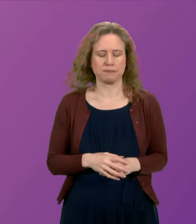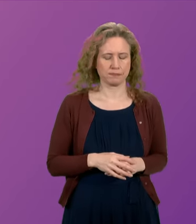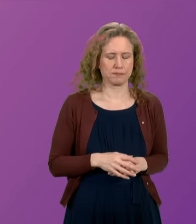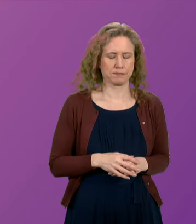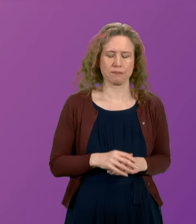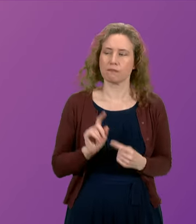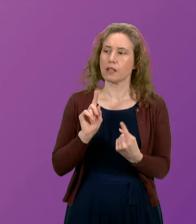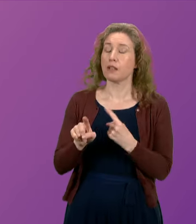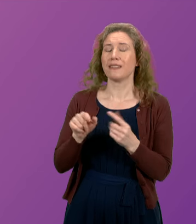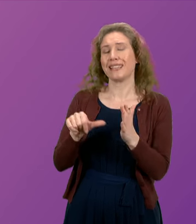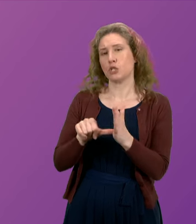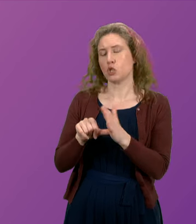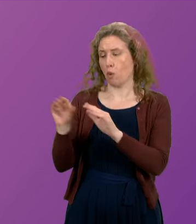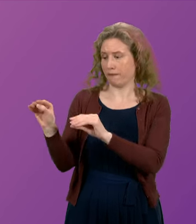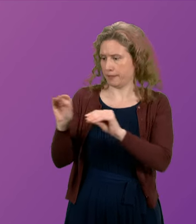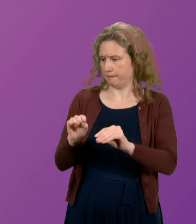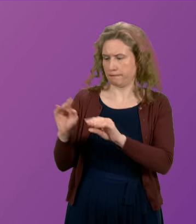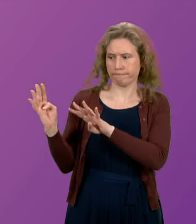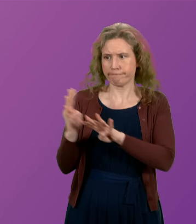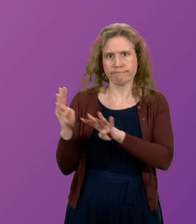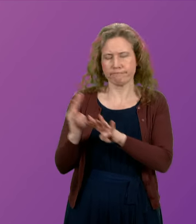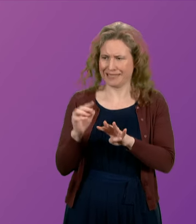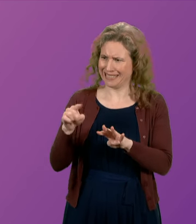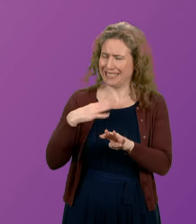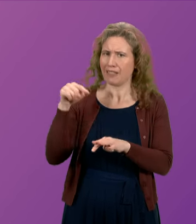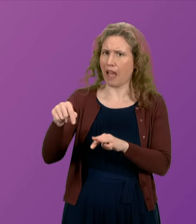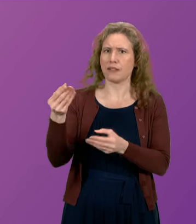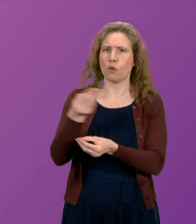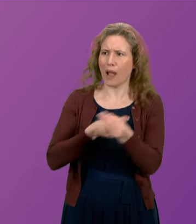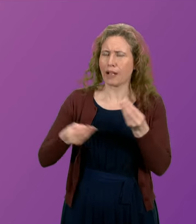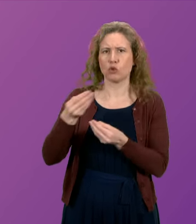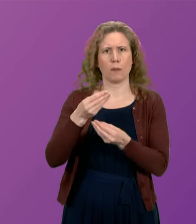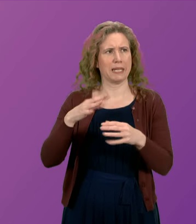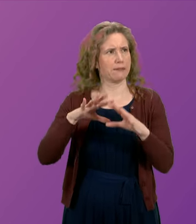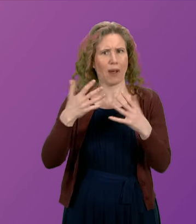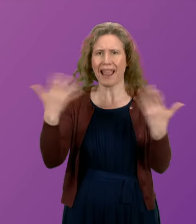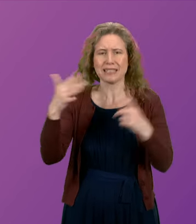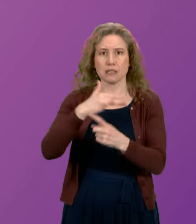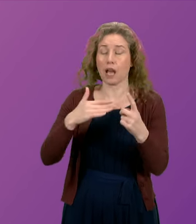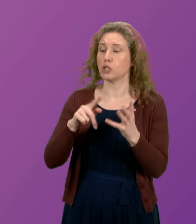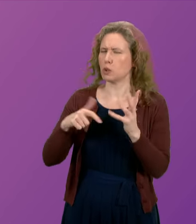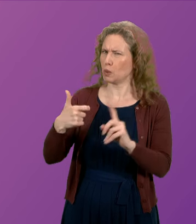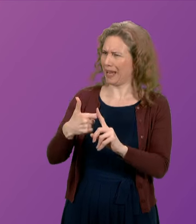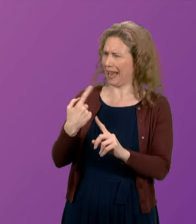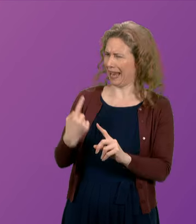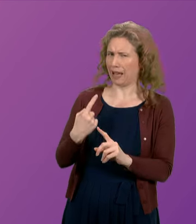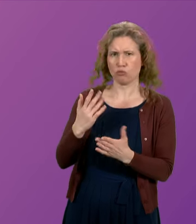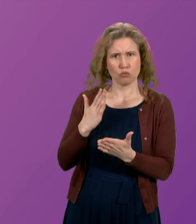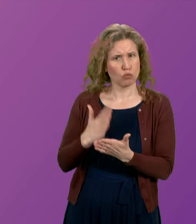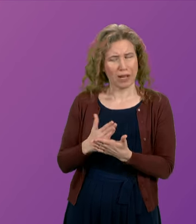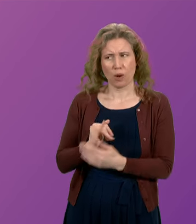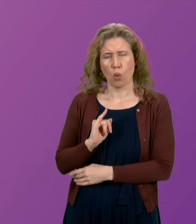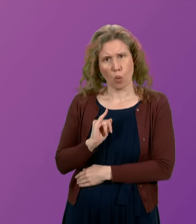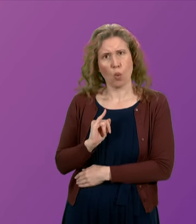migration is central to the economic well-being of any society and I have to say the United Kingdom is putting itself at a